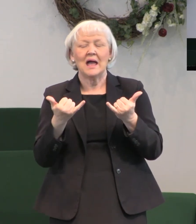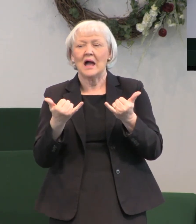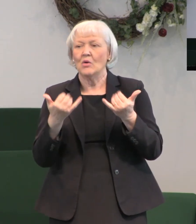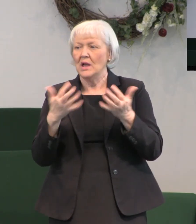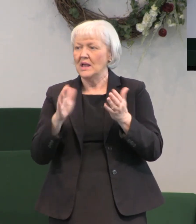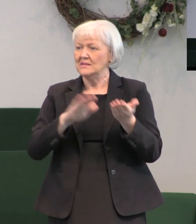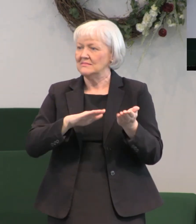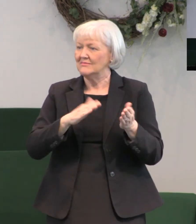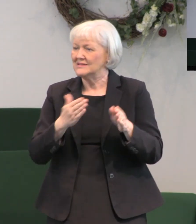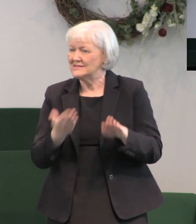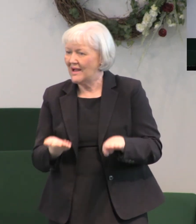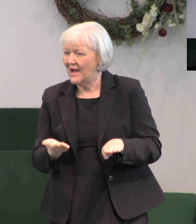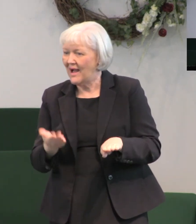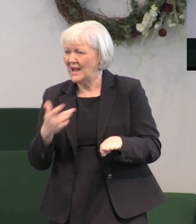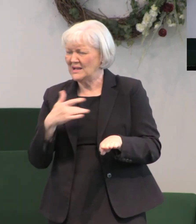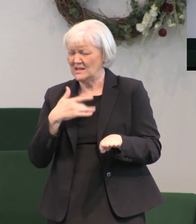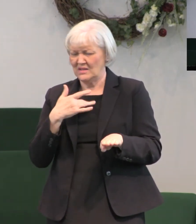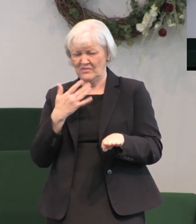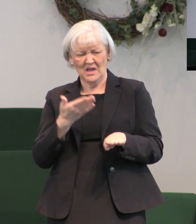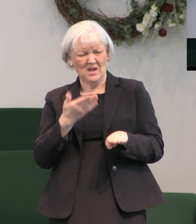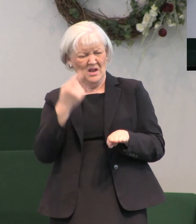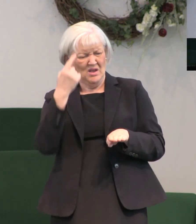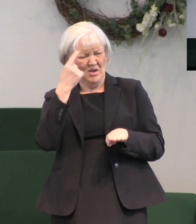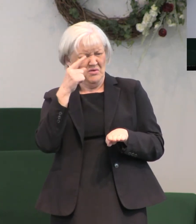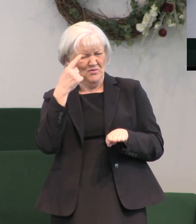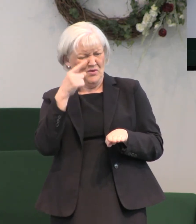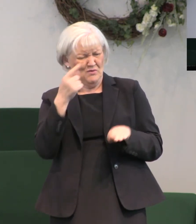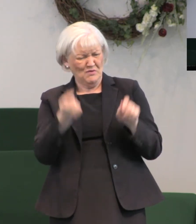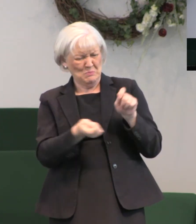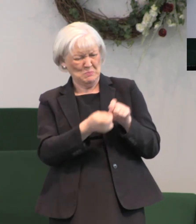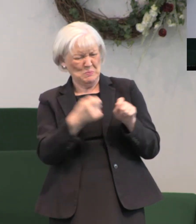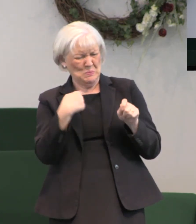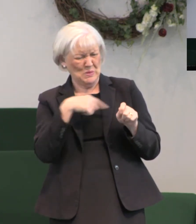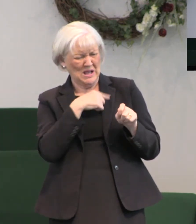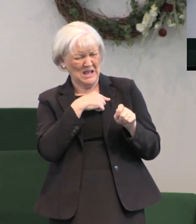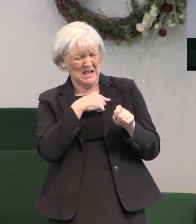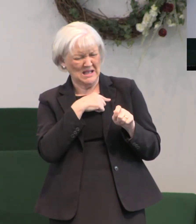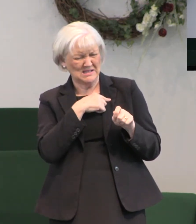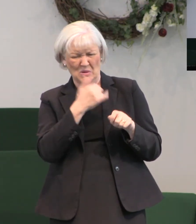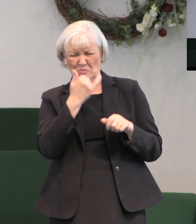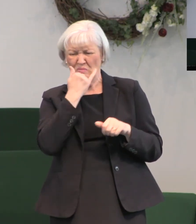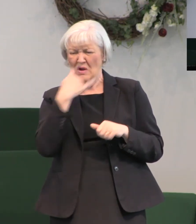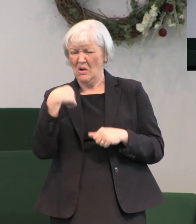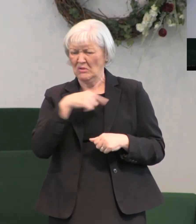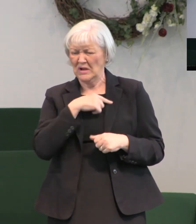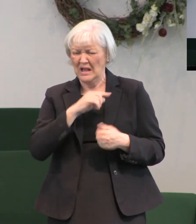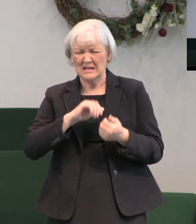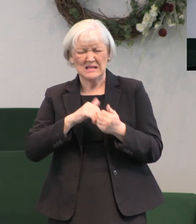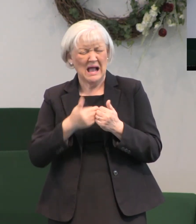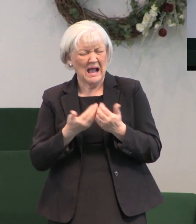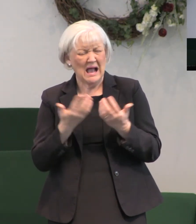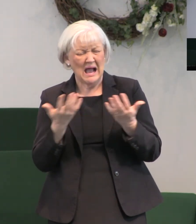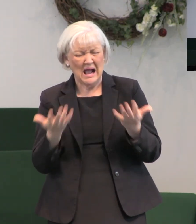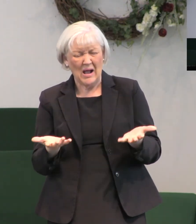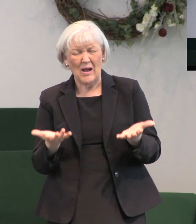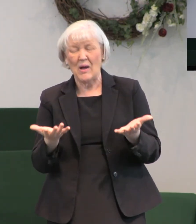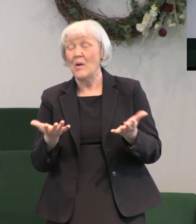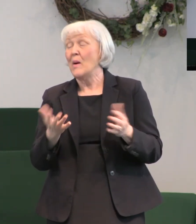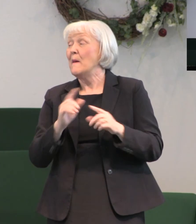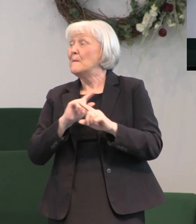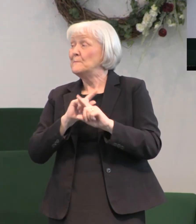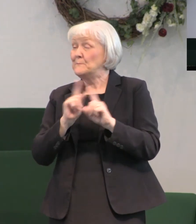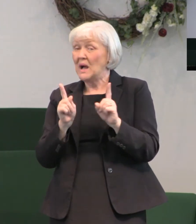and they thought, why did He mislead us? How could we have been so wrong? But the